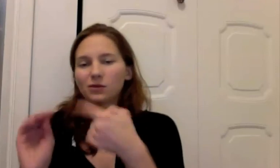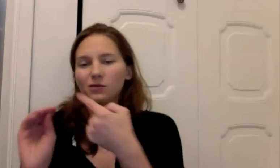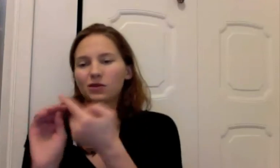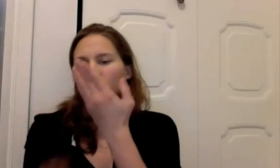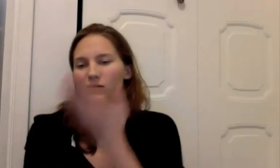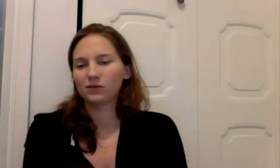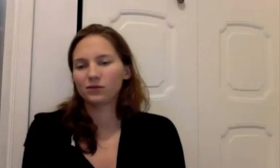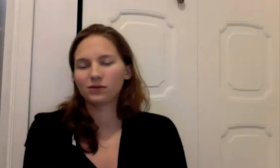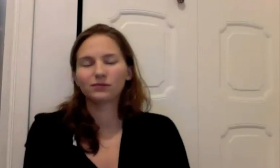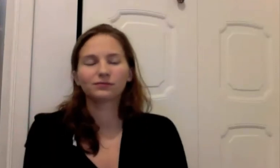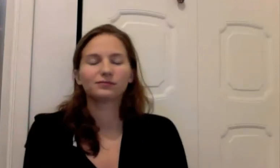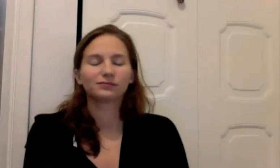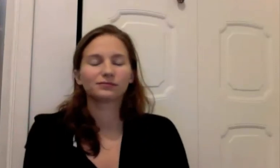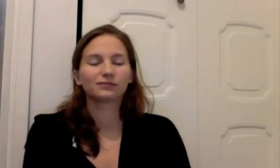nice where you are